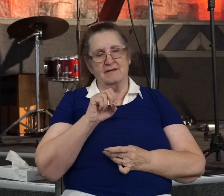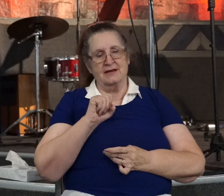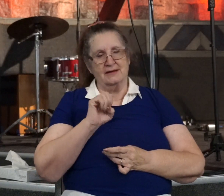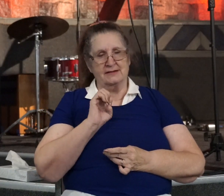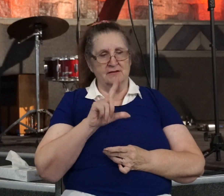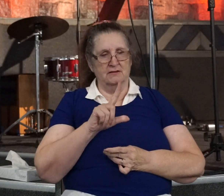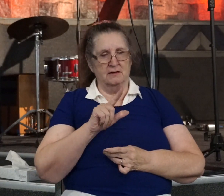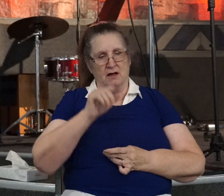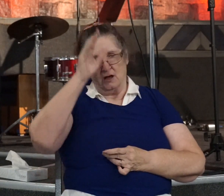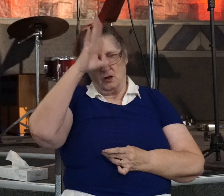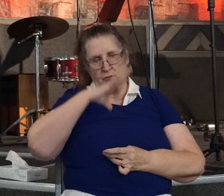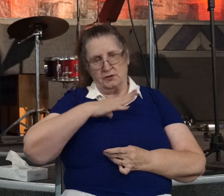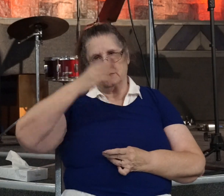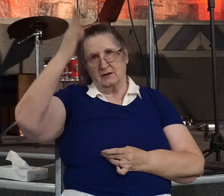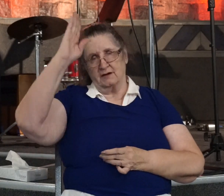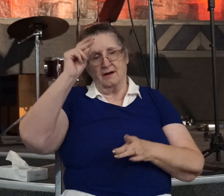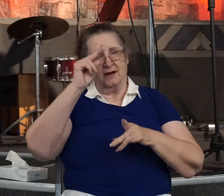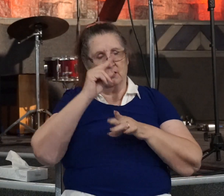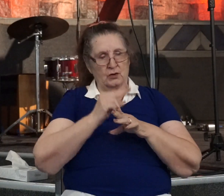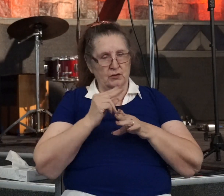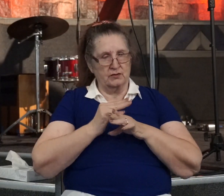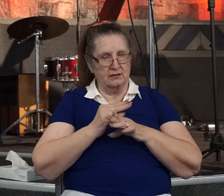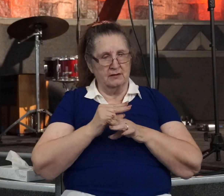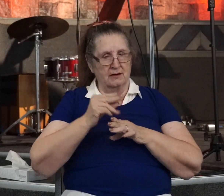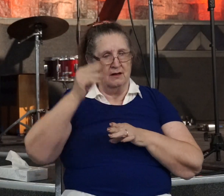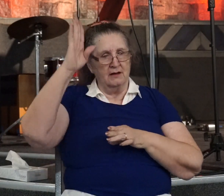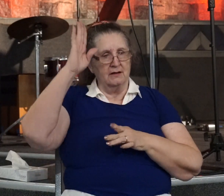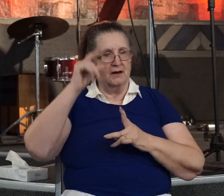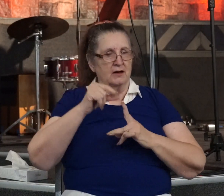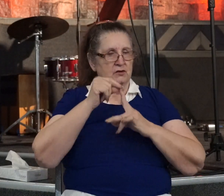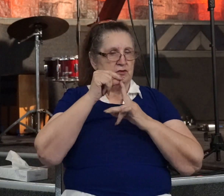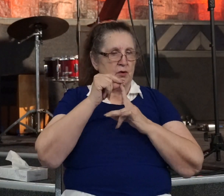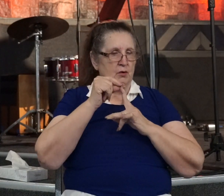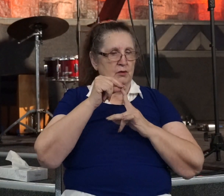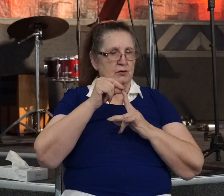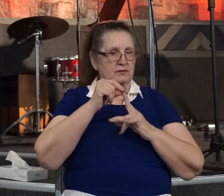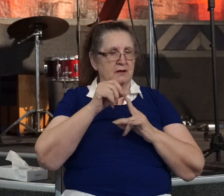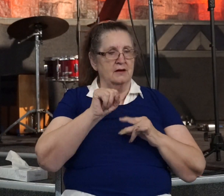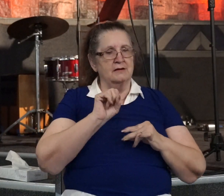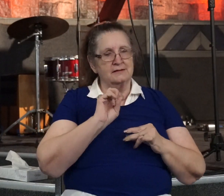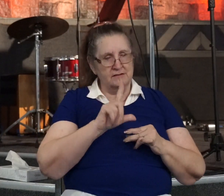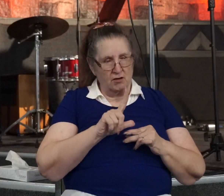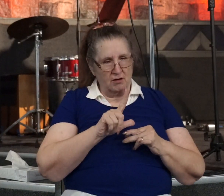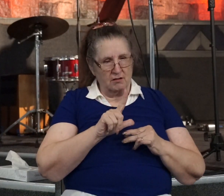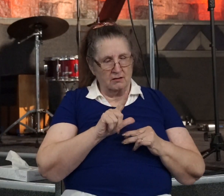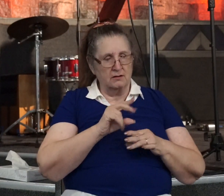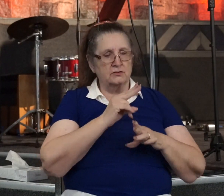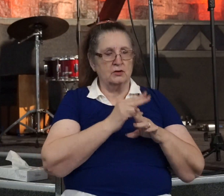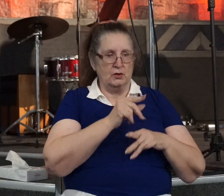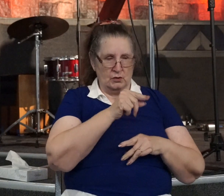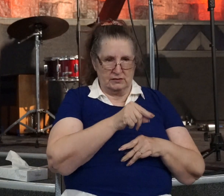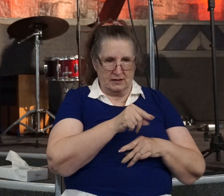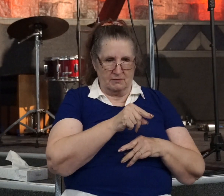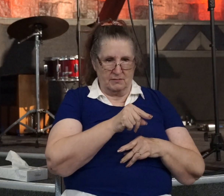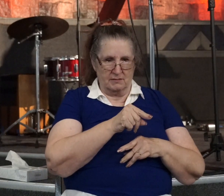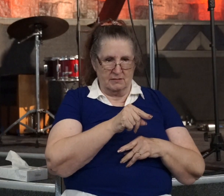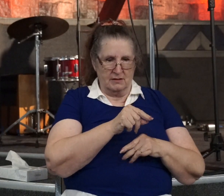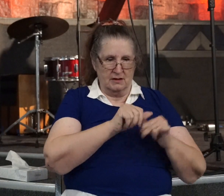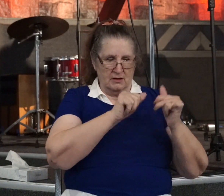Saul had been chosen by God to be a vessel, like a potter's vessel. God would shape and mold